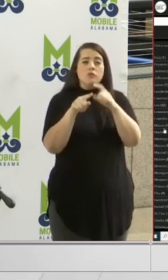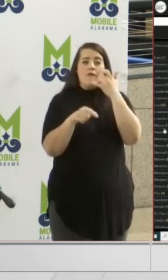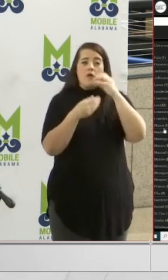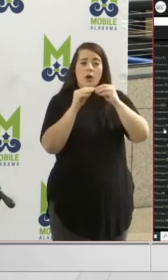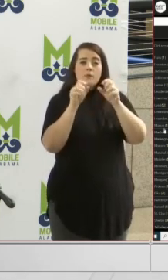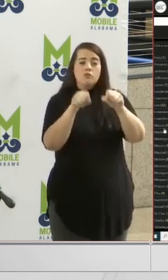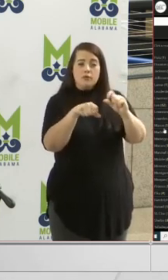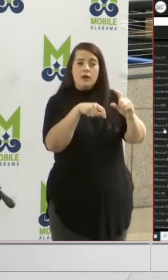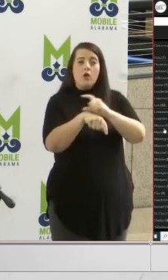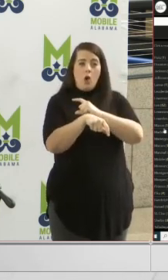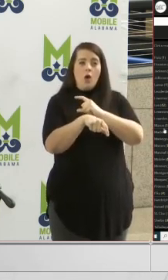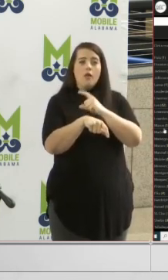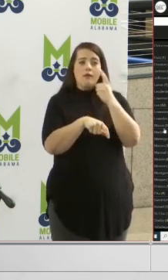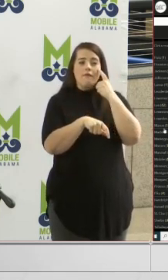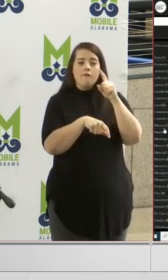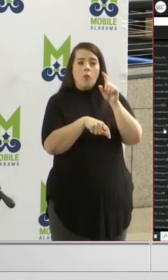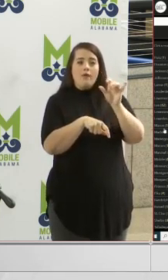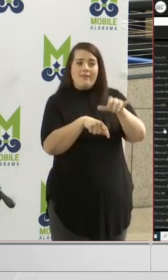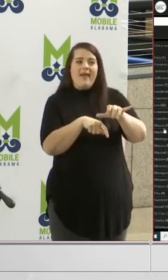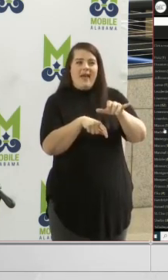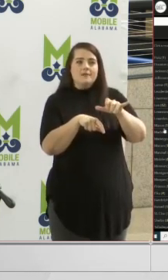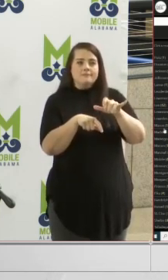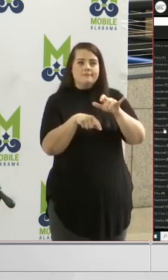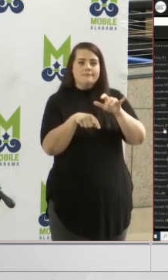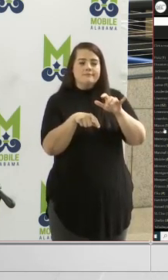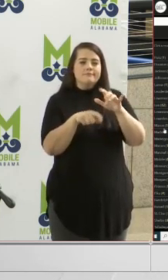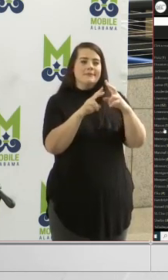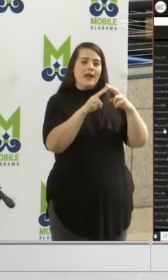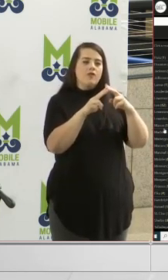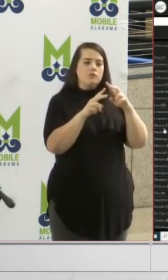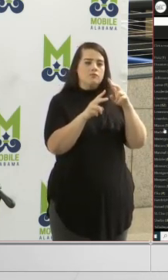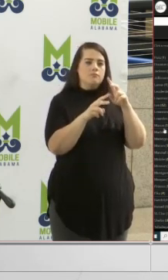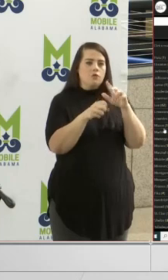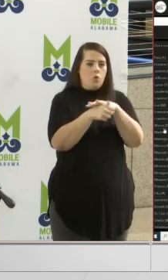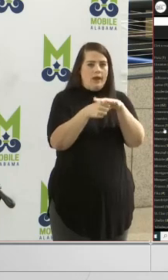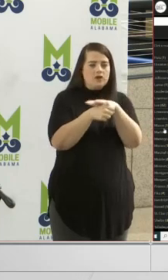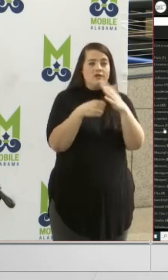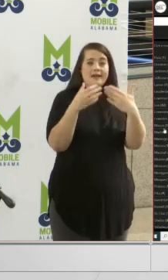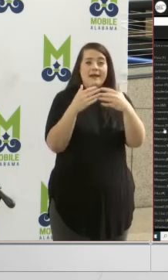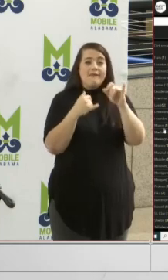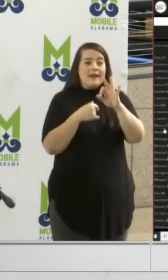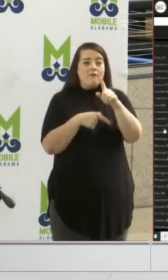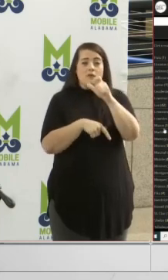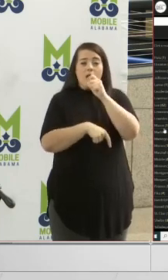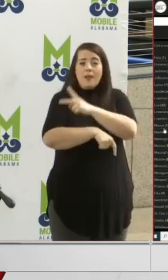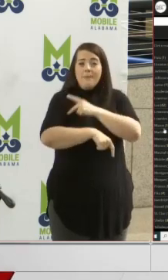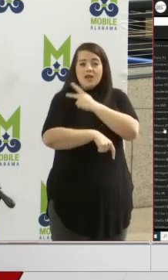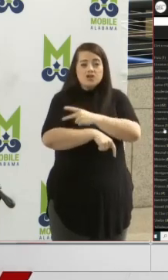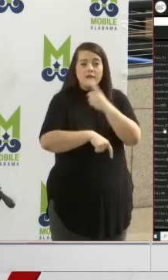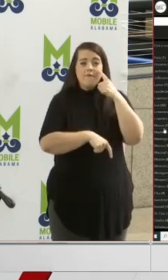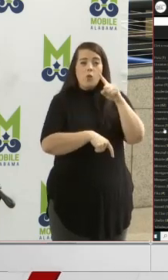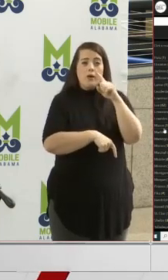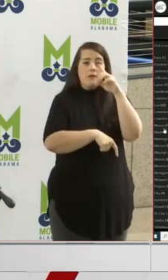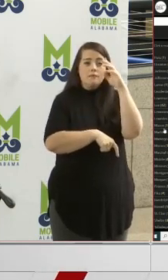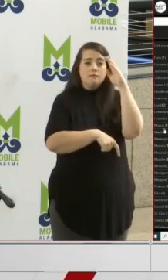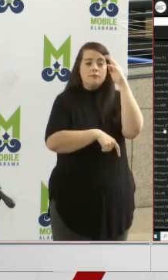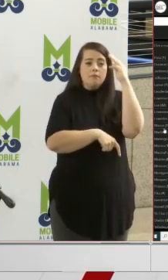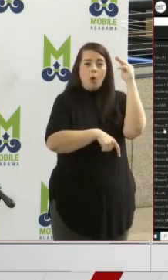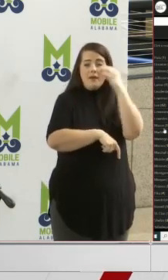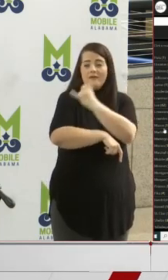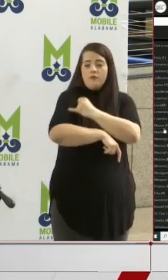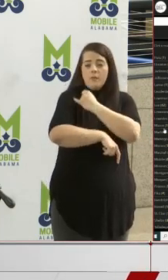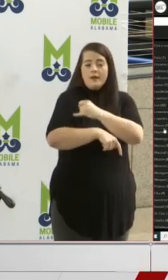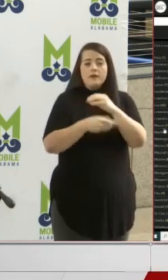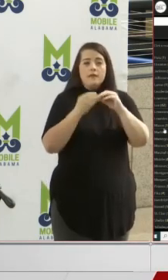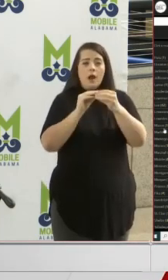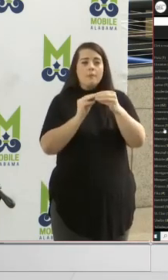you can call for either of those locations. Even if you're not a patient of the Infirmary Health System, that number